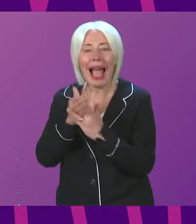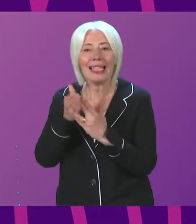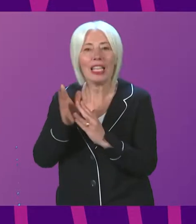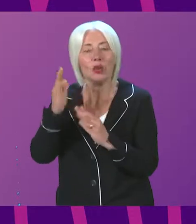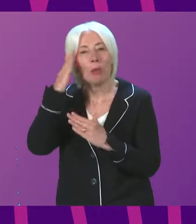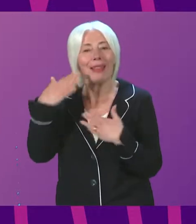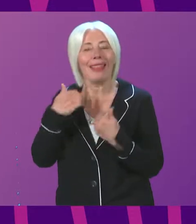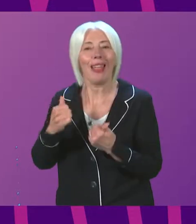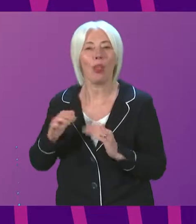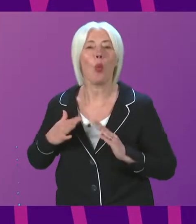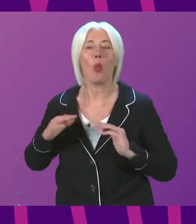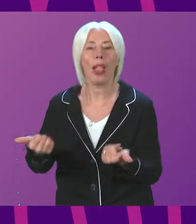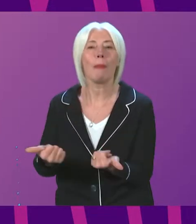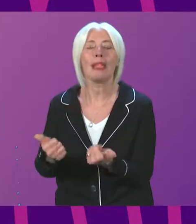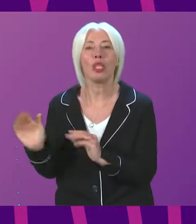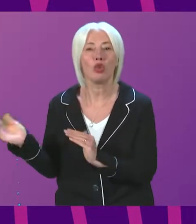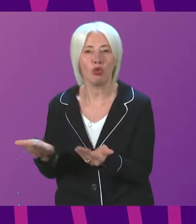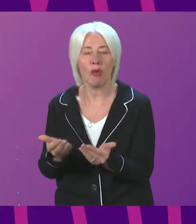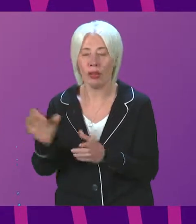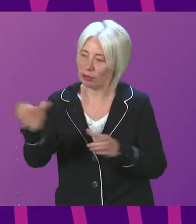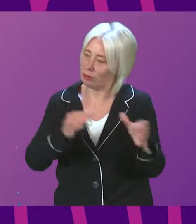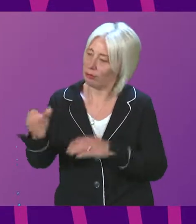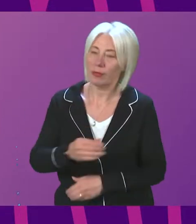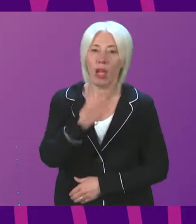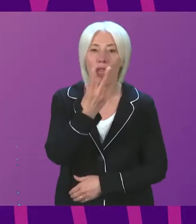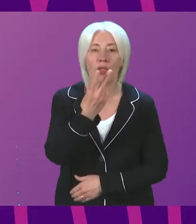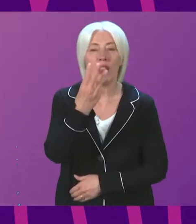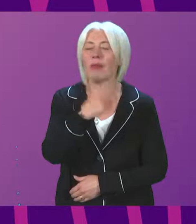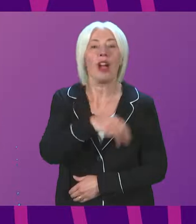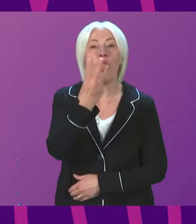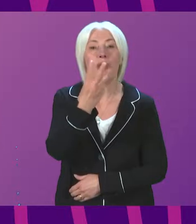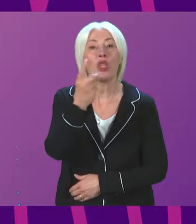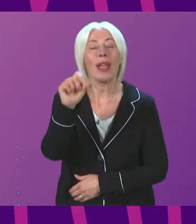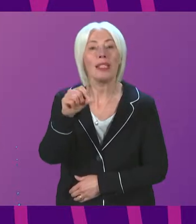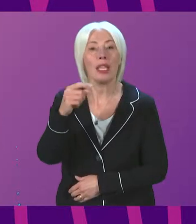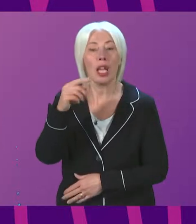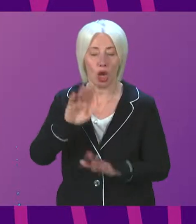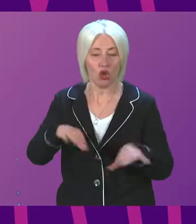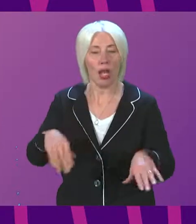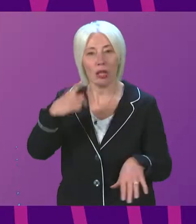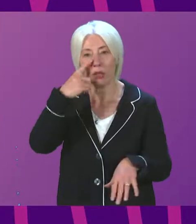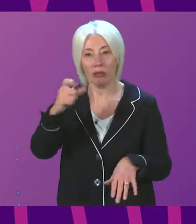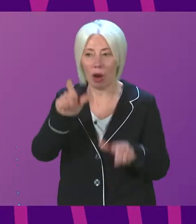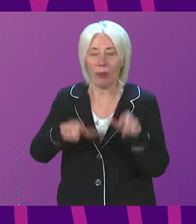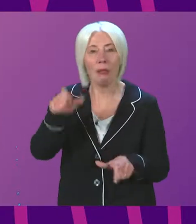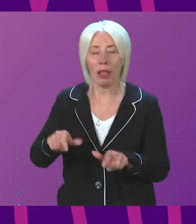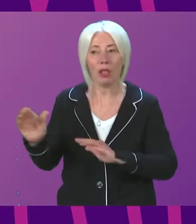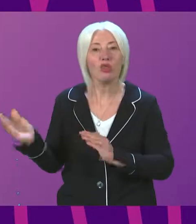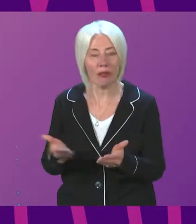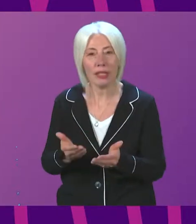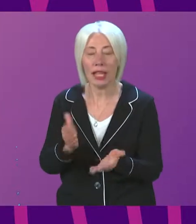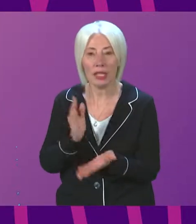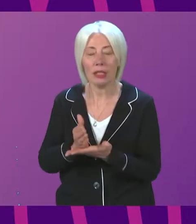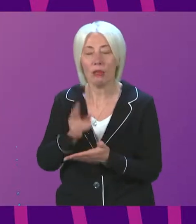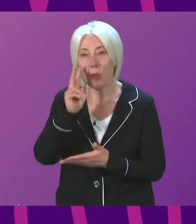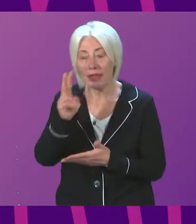service. We are recruiting 320 additional staff in child and adolescent mental health services. We already see CAM staff at a